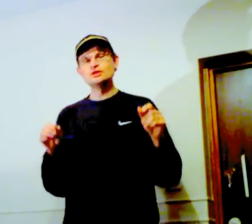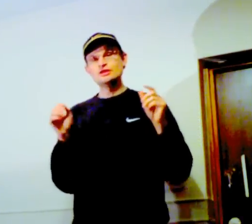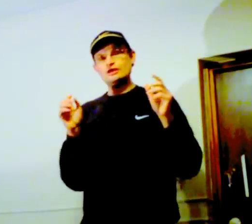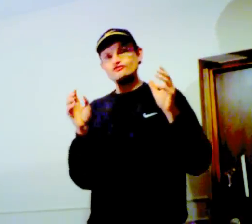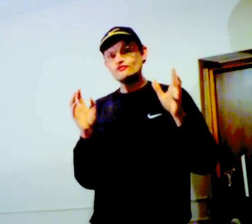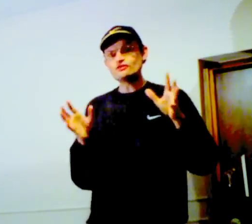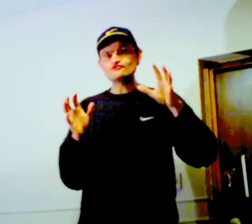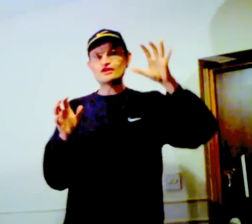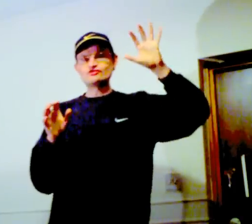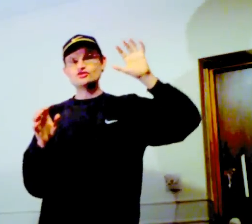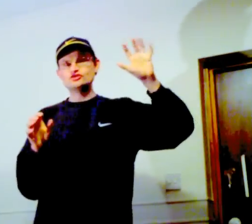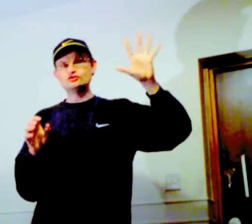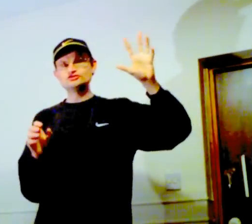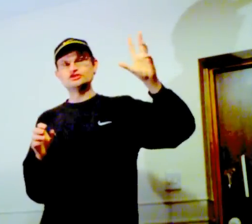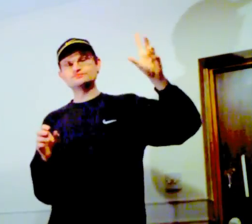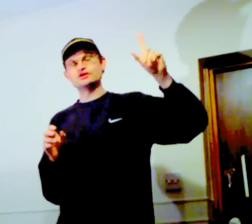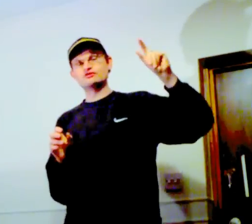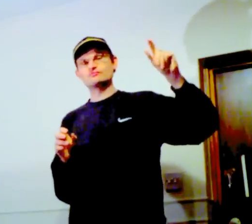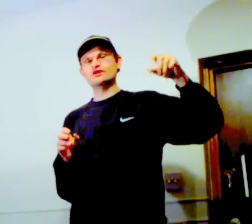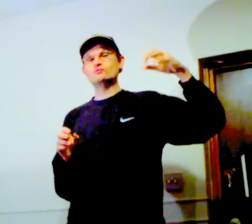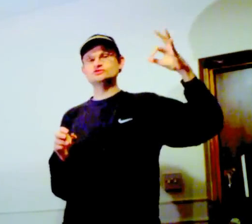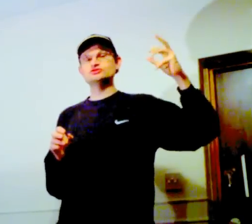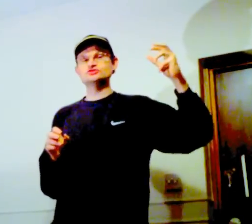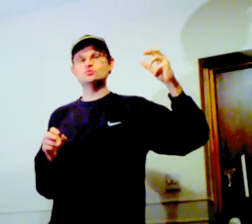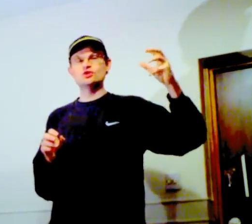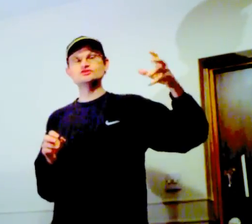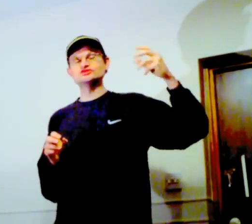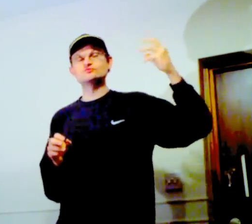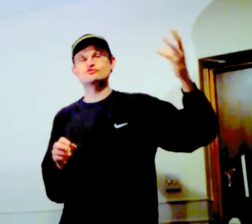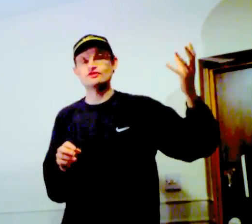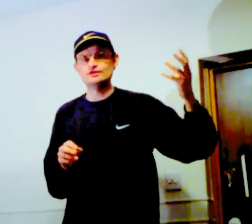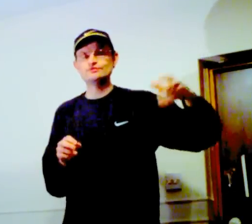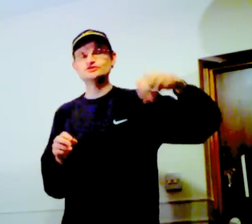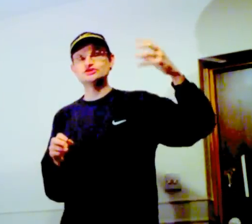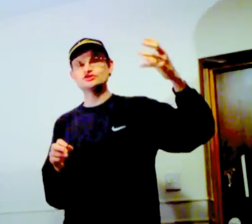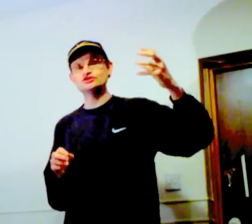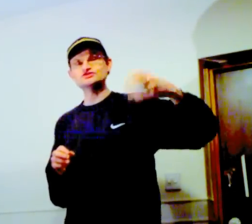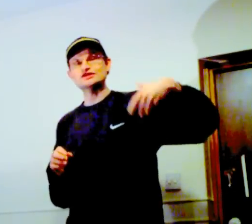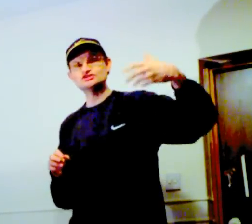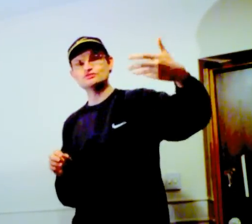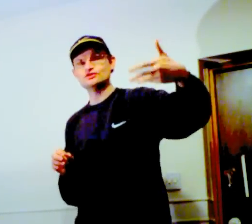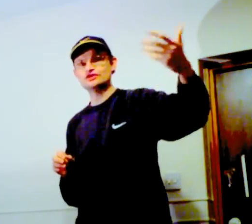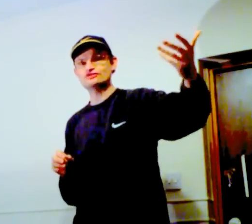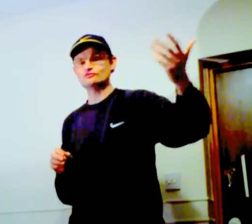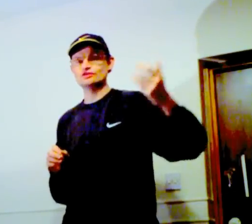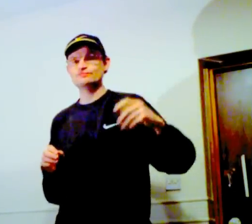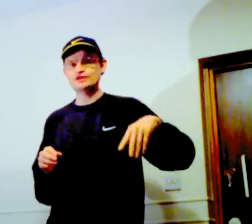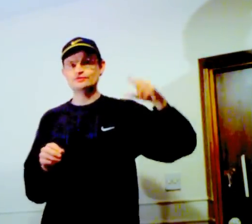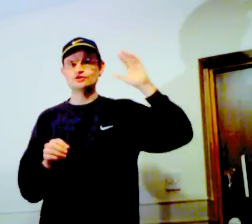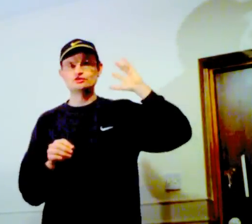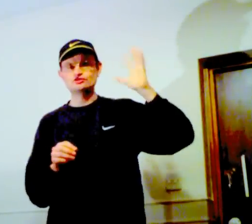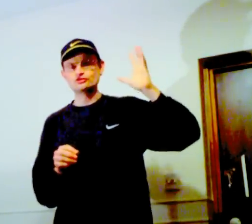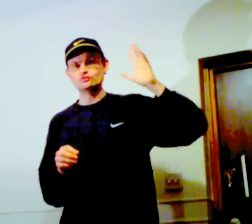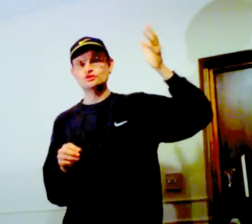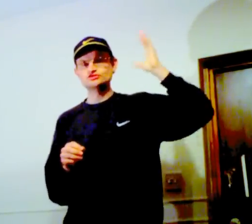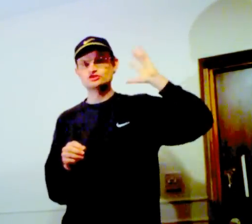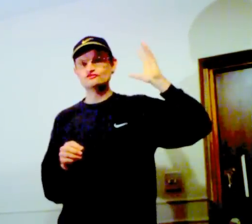Now, the very fact that you're using this part of the brain which uses words is great, because you can use that to communicate to other people. know, you've got the words, you've got the